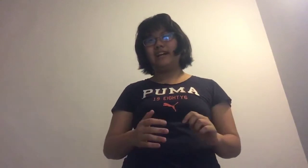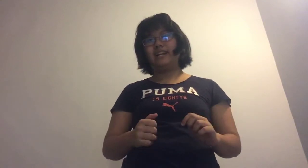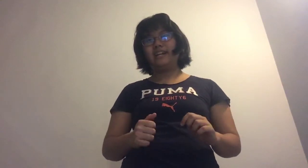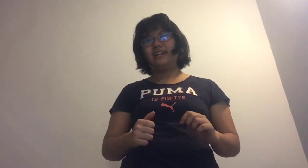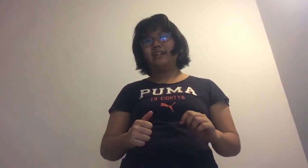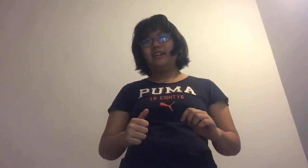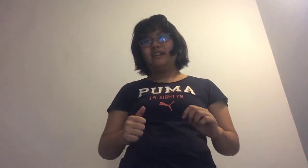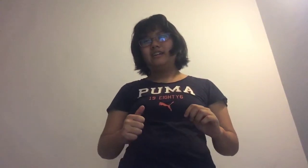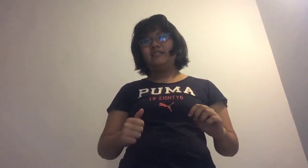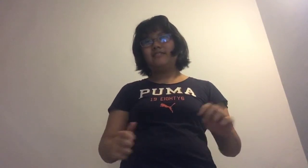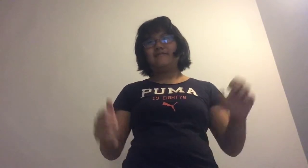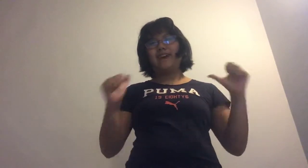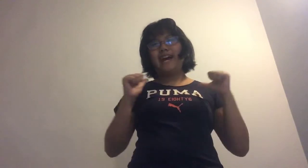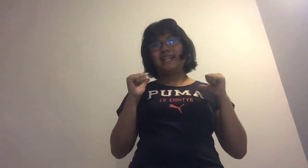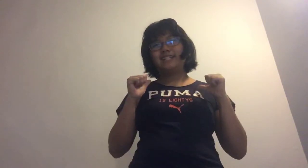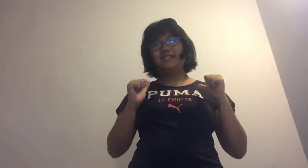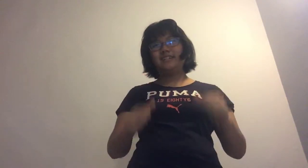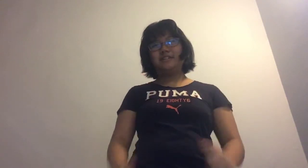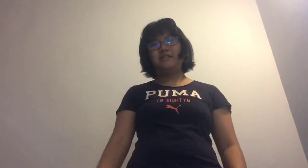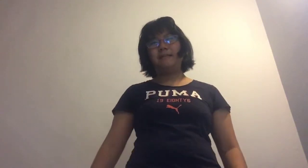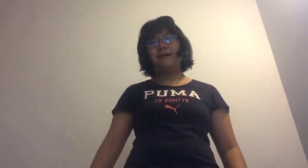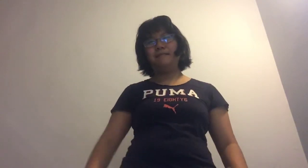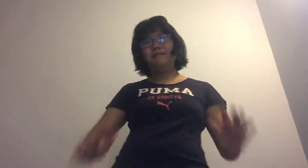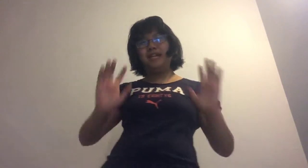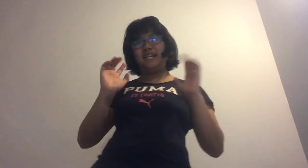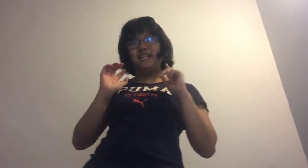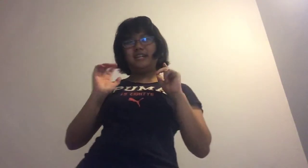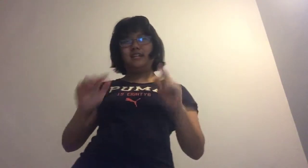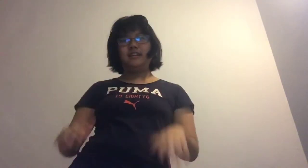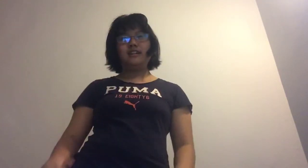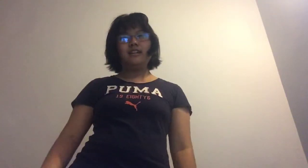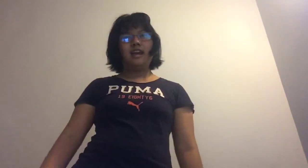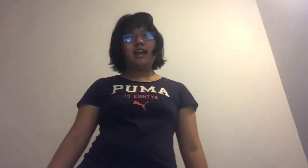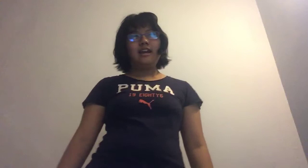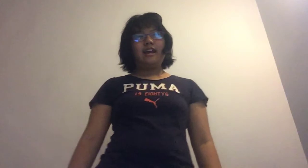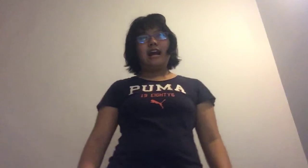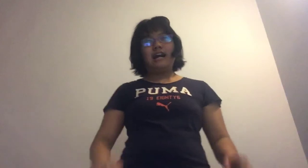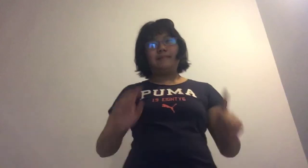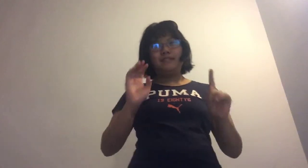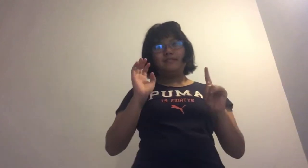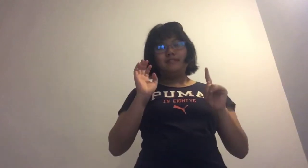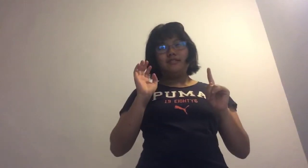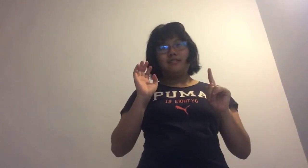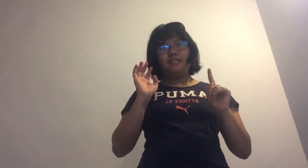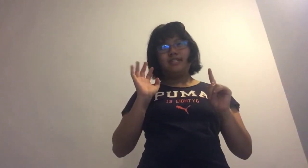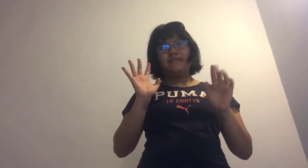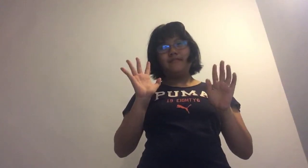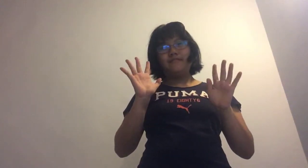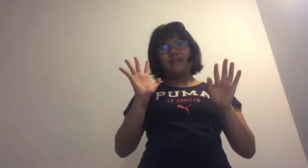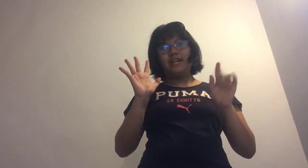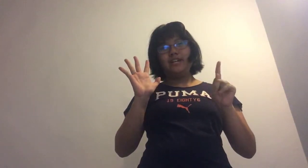Friday, here are some facts you should know about me. I'm in 7th grade